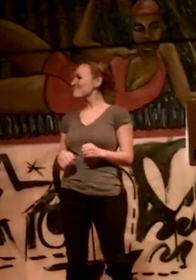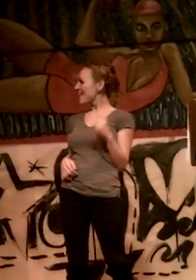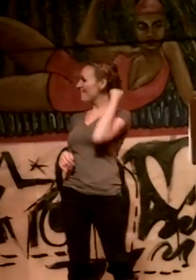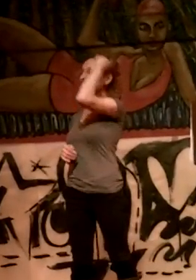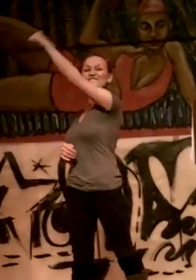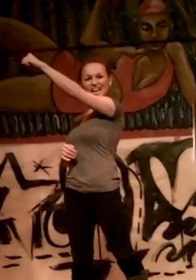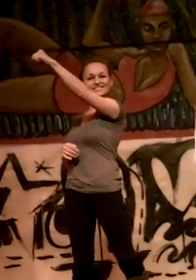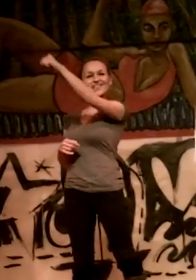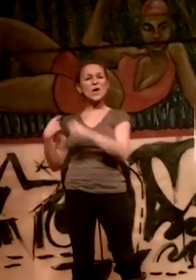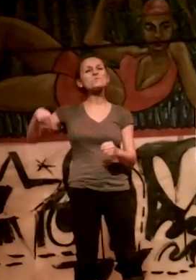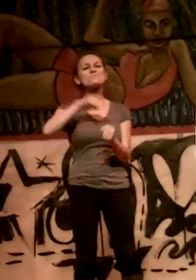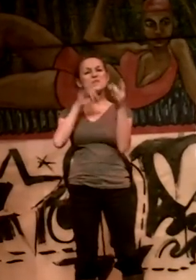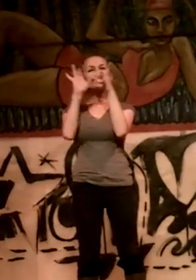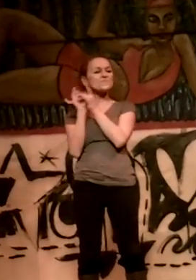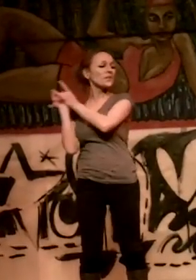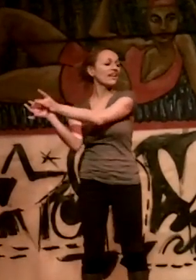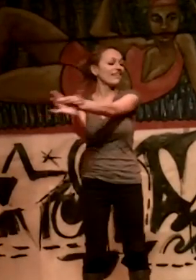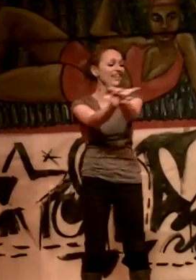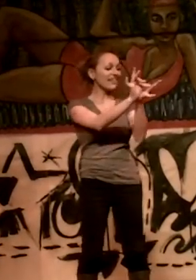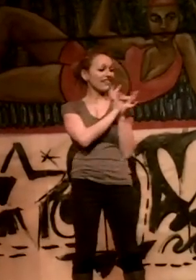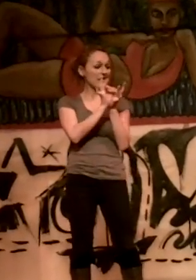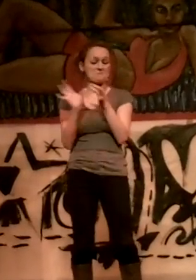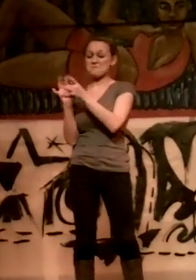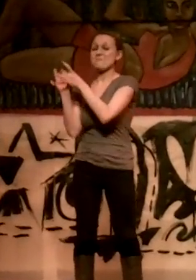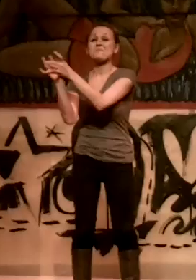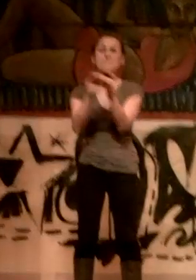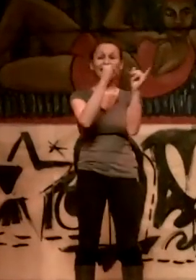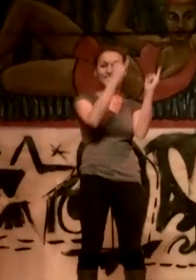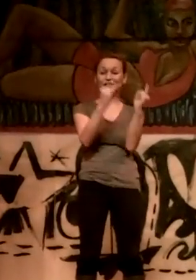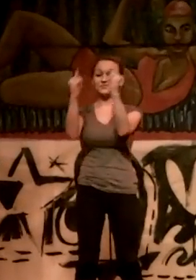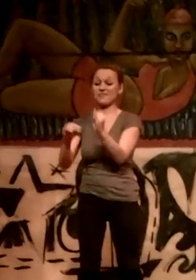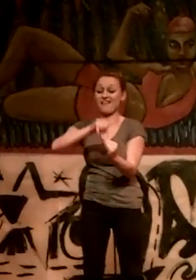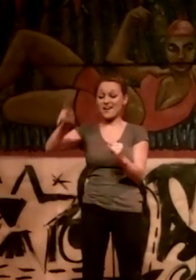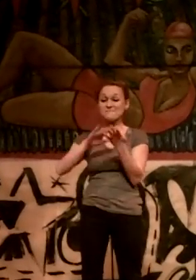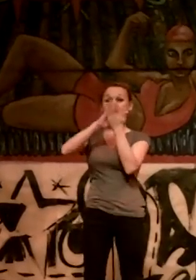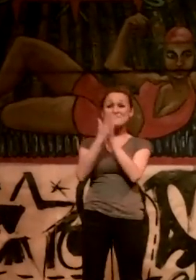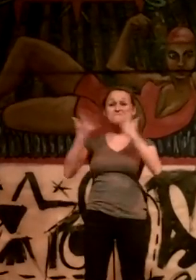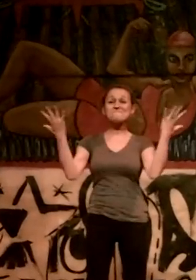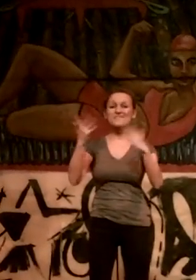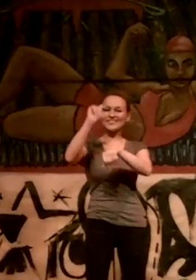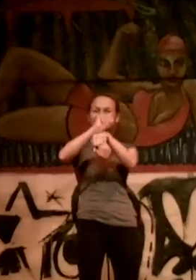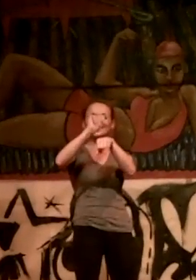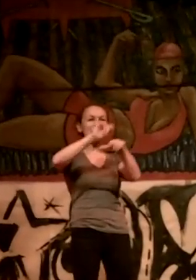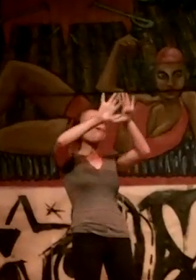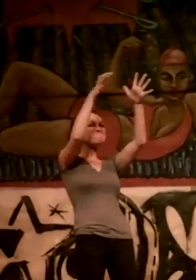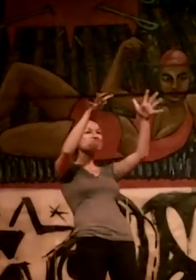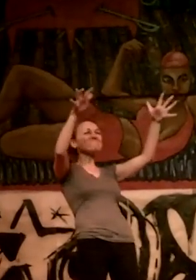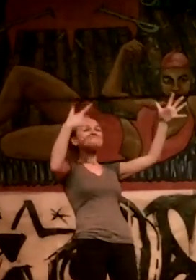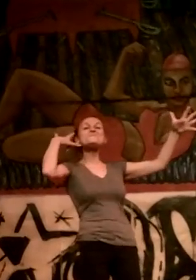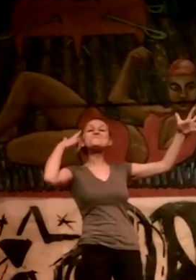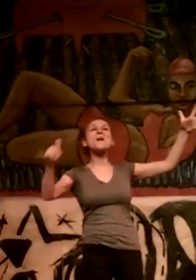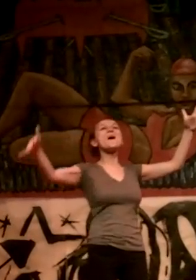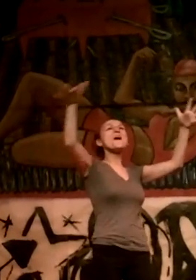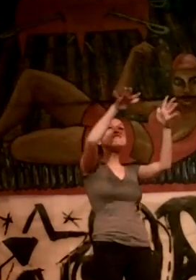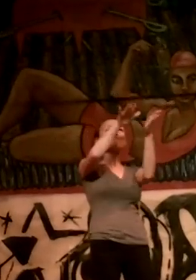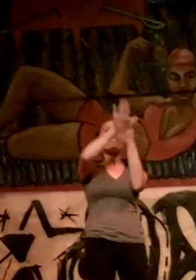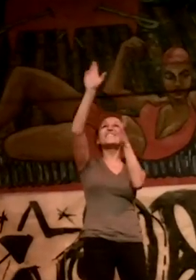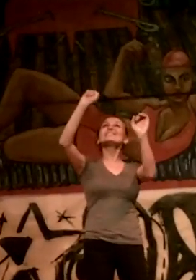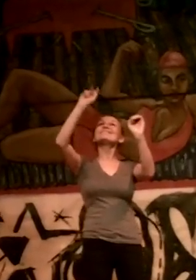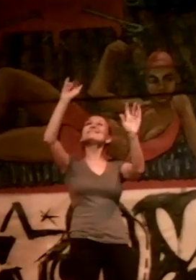Fists out, we unite, binding together our individuals, building the temple of gold, reflecting